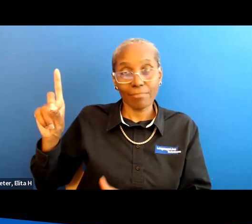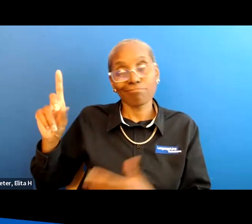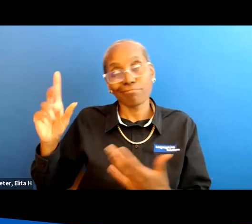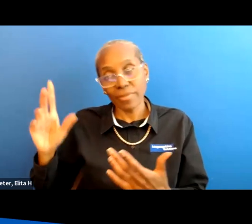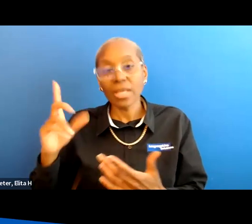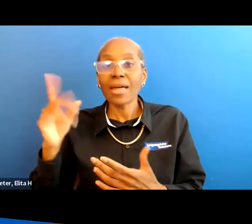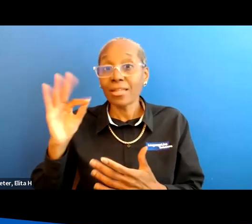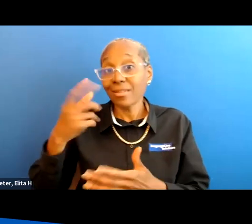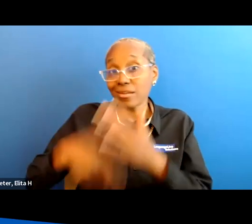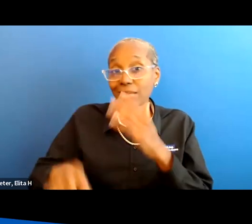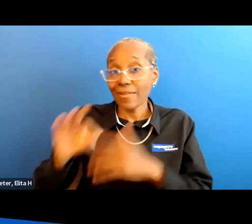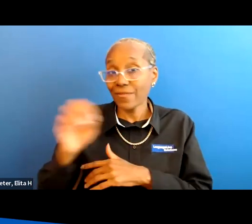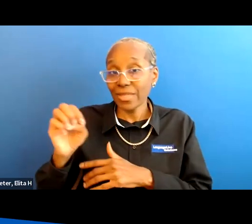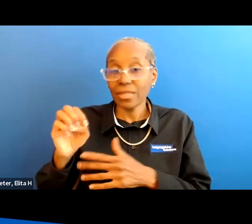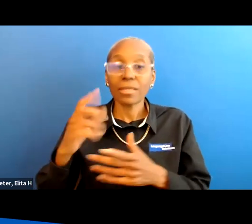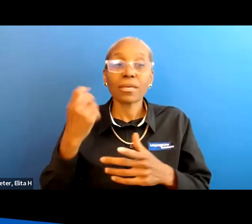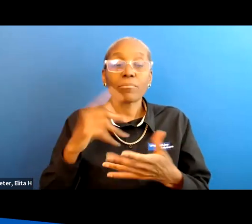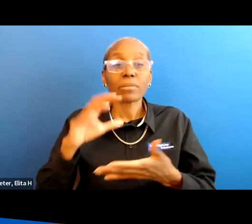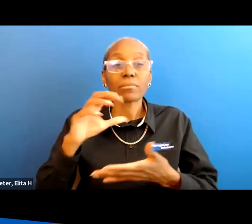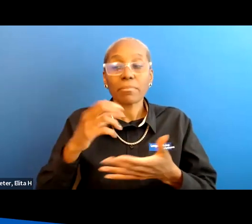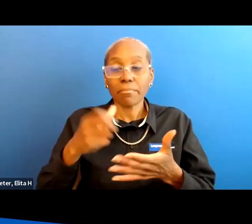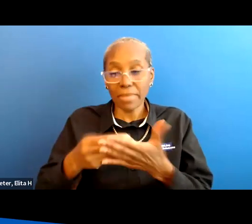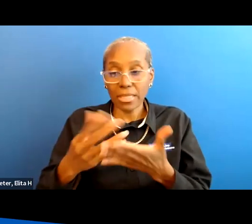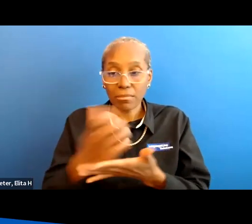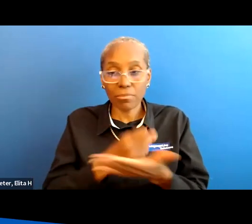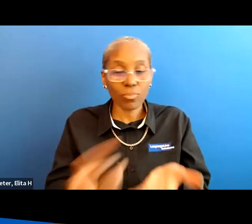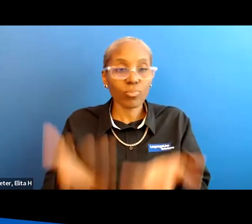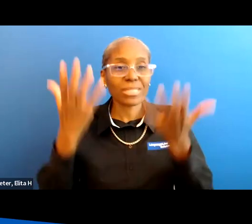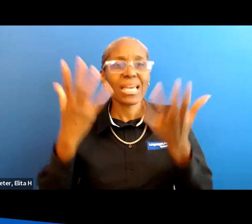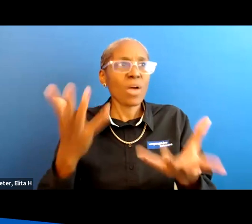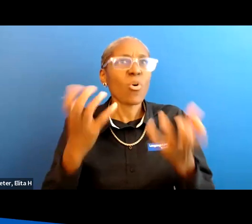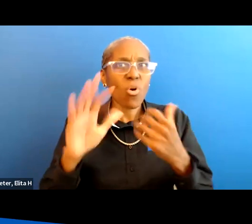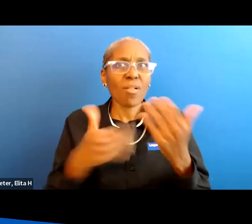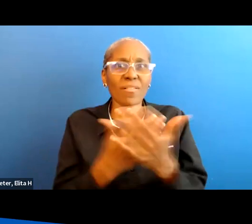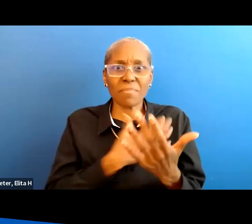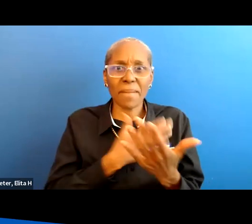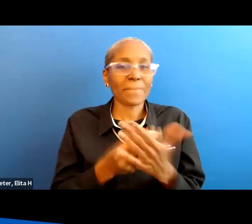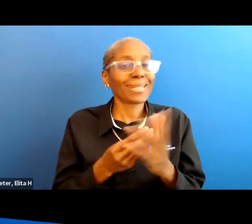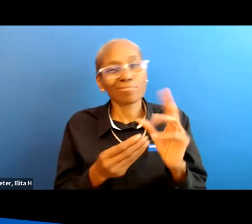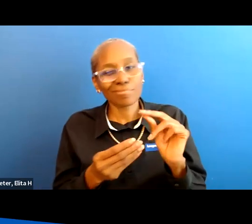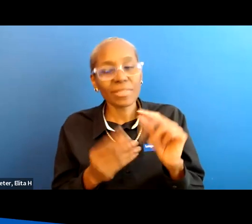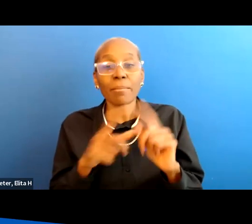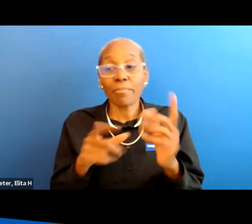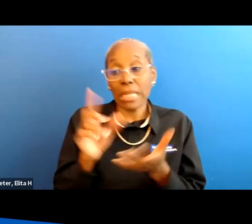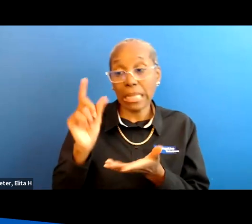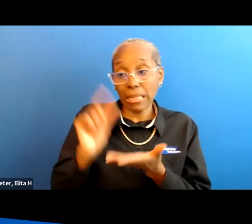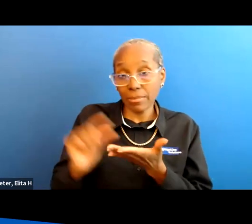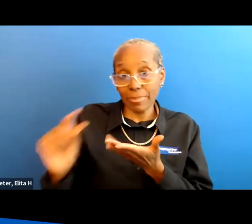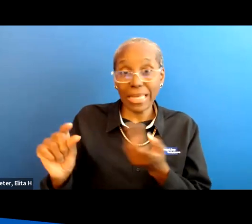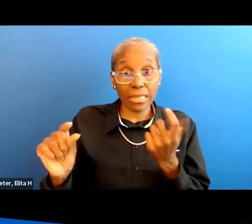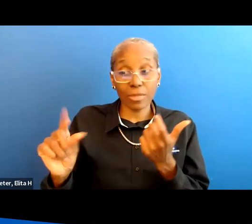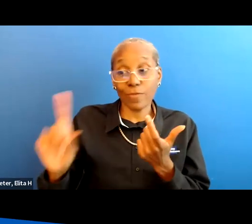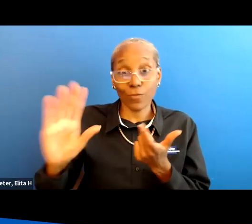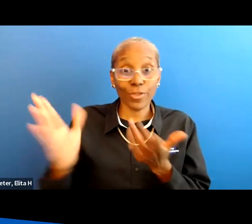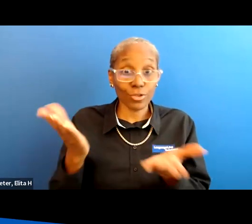is a fee for that but it comes out of the money raised and some people know i want all my money but if you pay a little bit for their